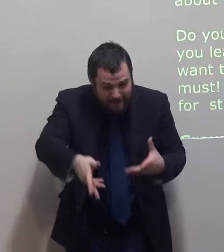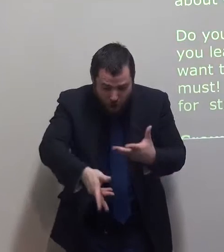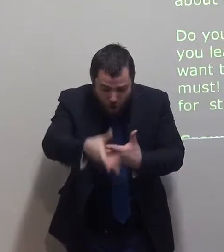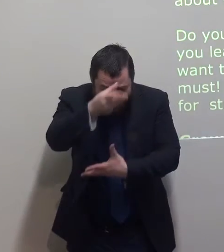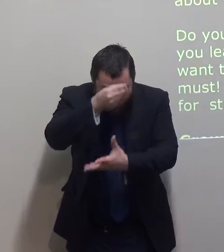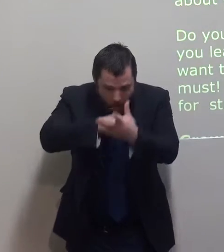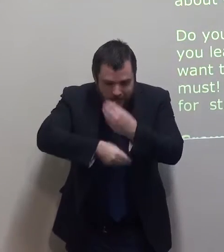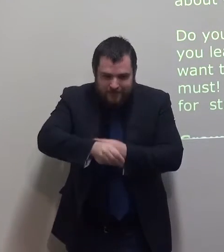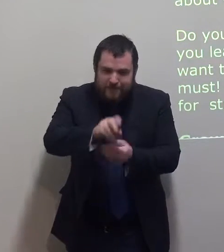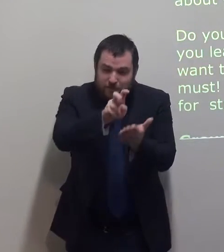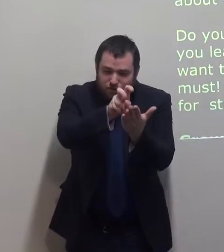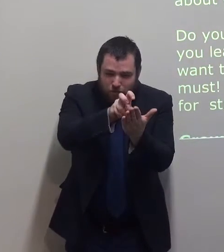Do you learn God's plans?